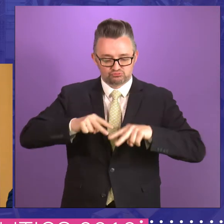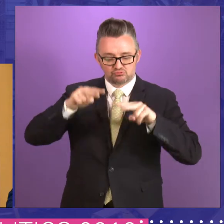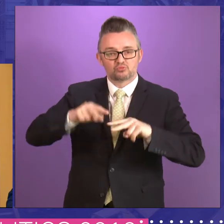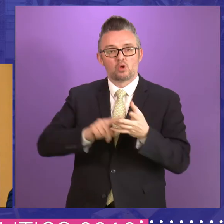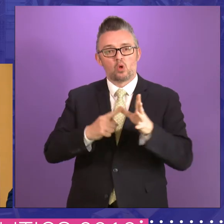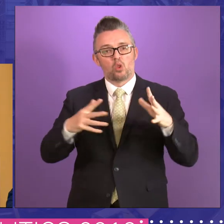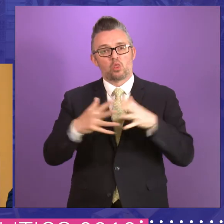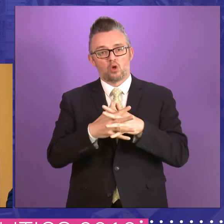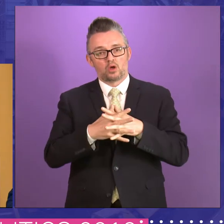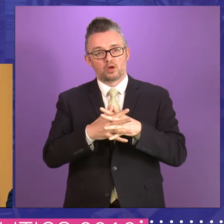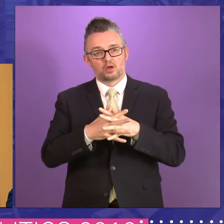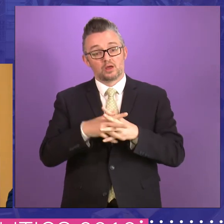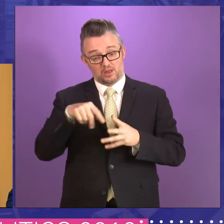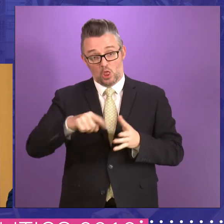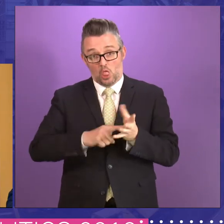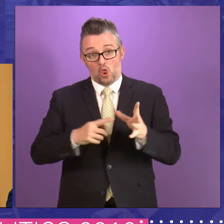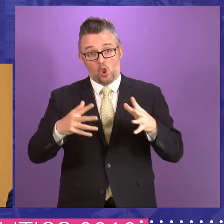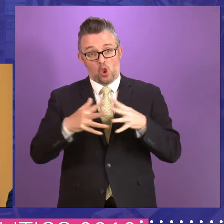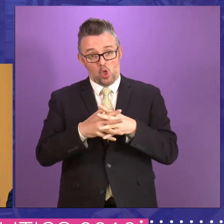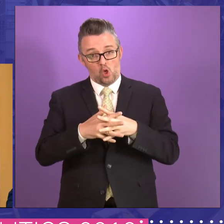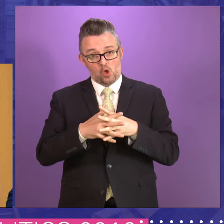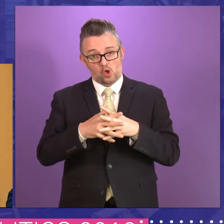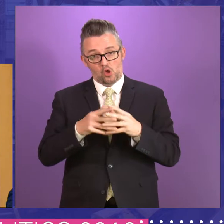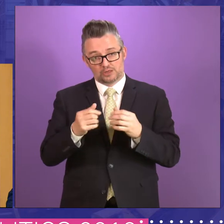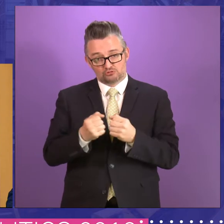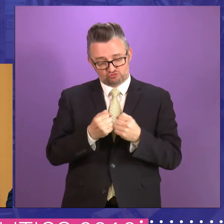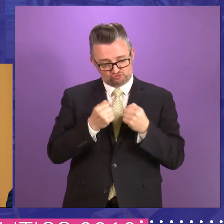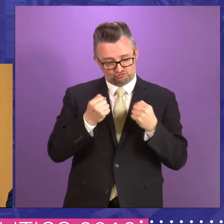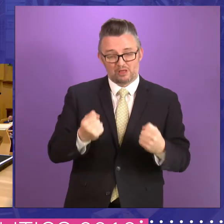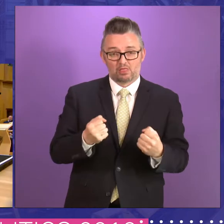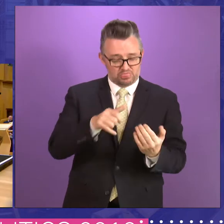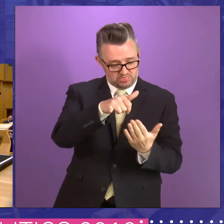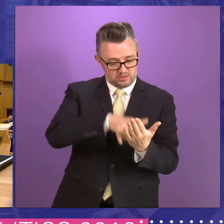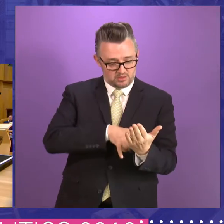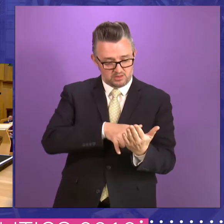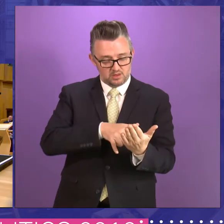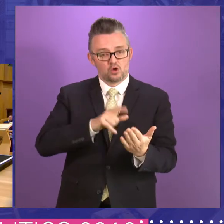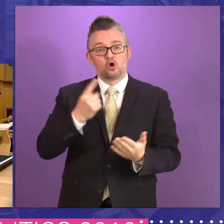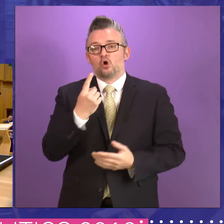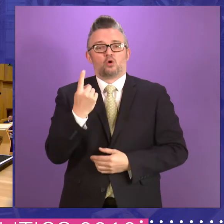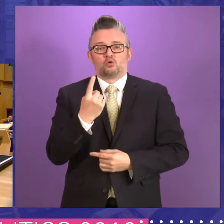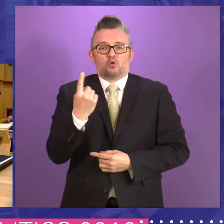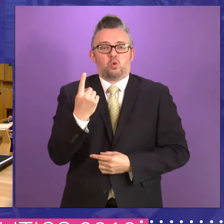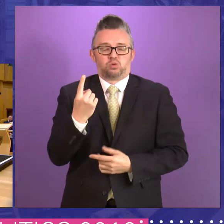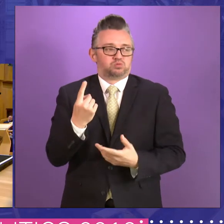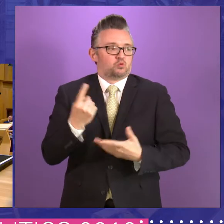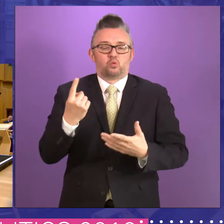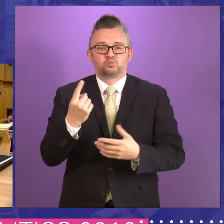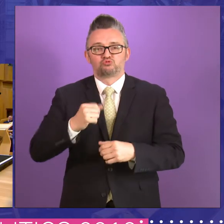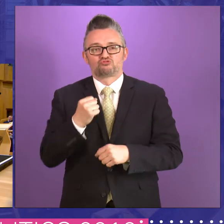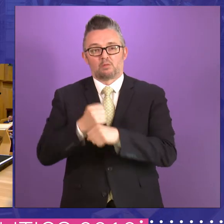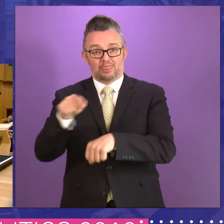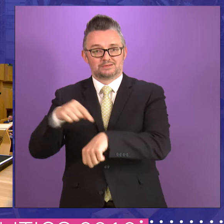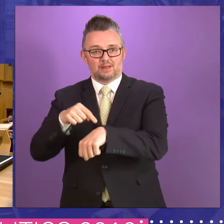strength of the legislation, no matter how well intended by the Scottish Government, um, of the day, regardless of its political composition,